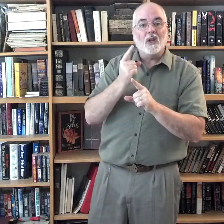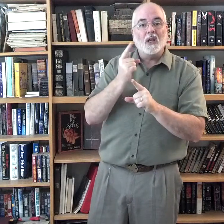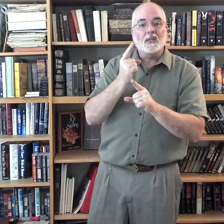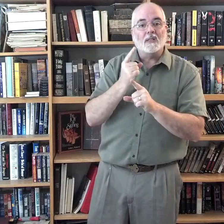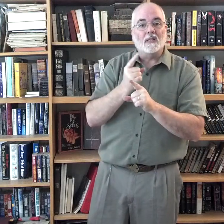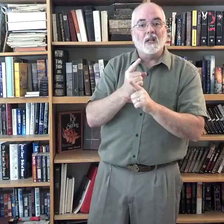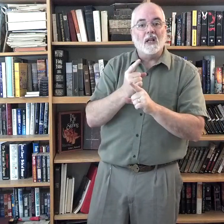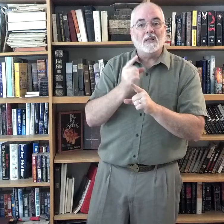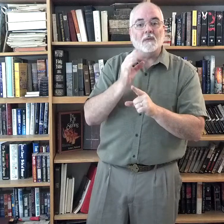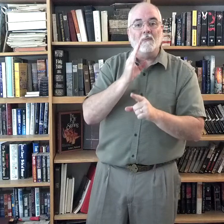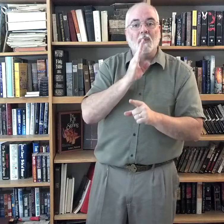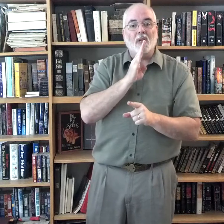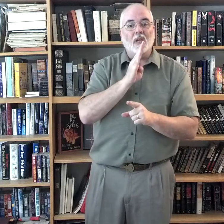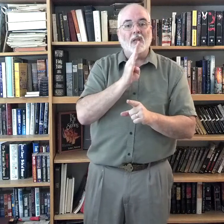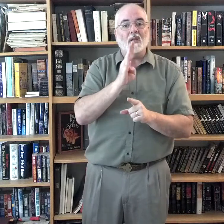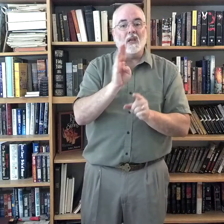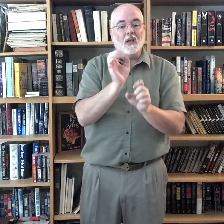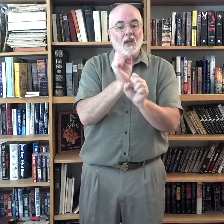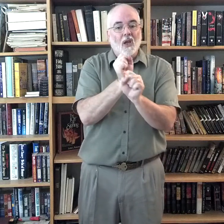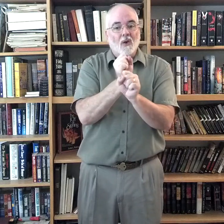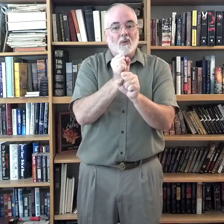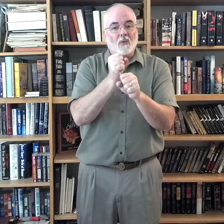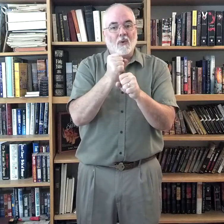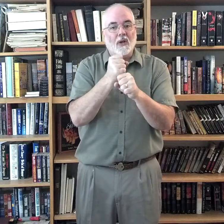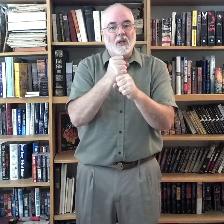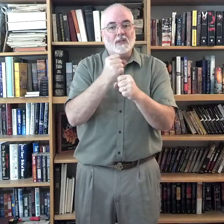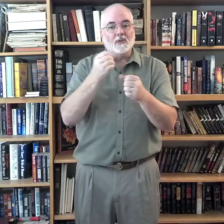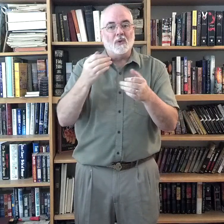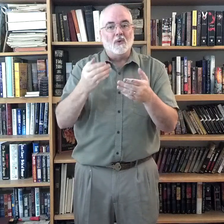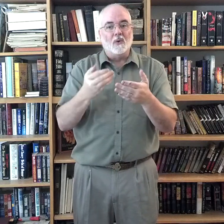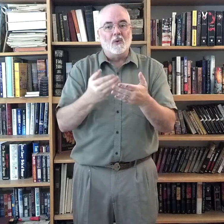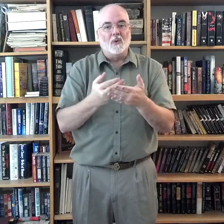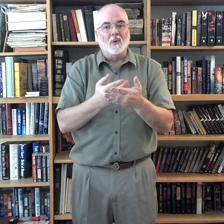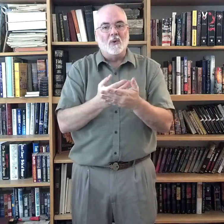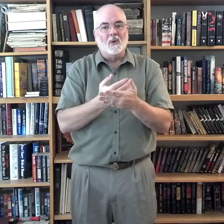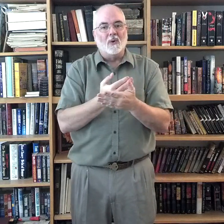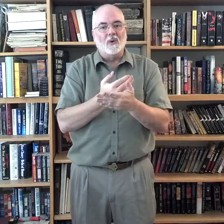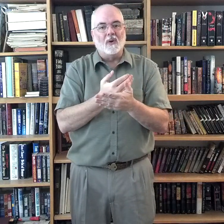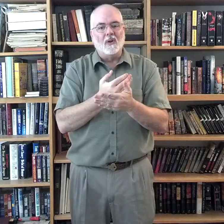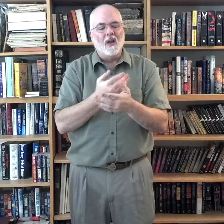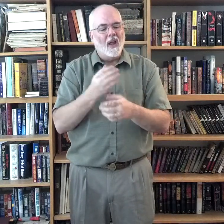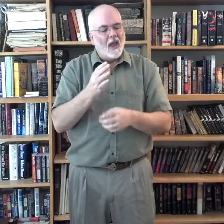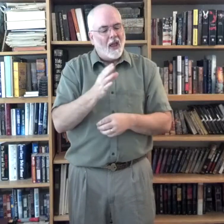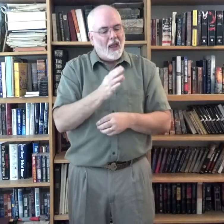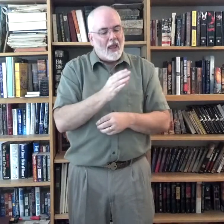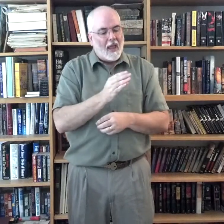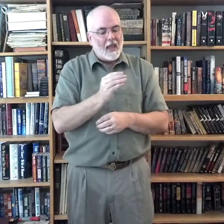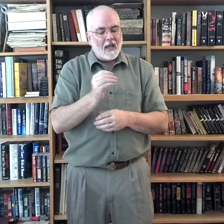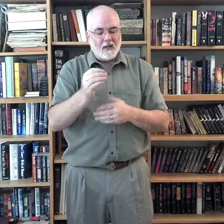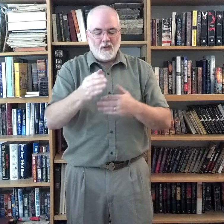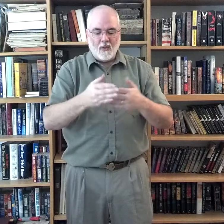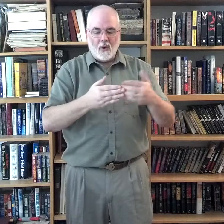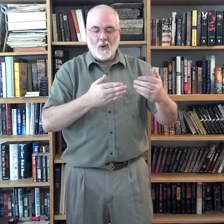being restored. And though